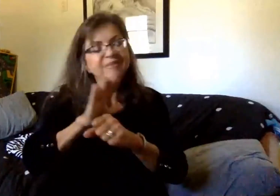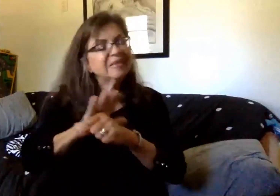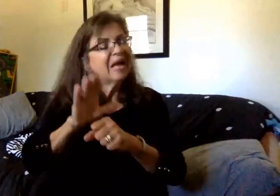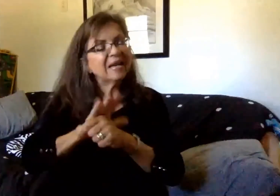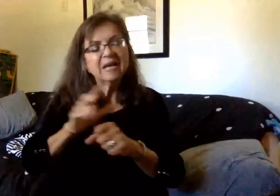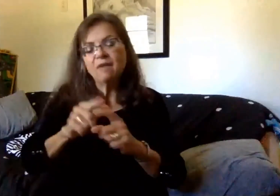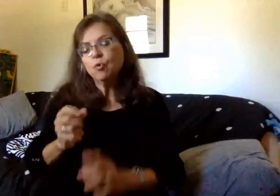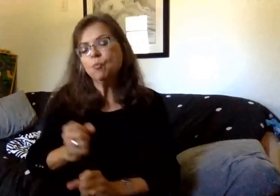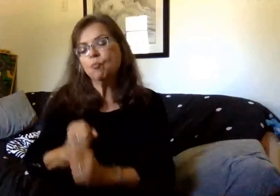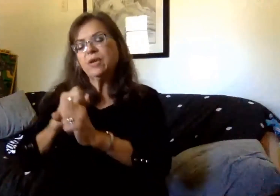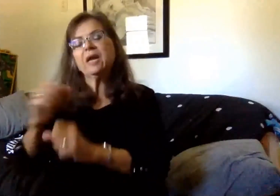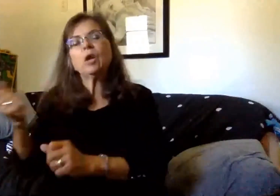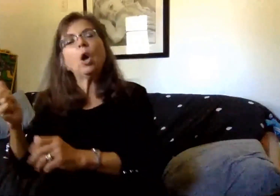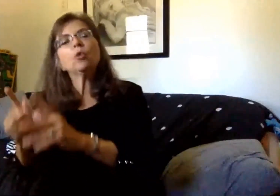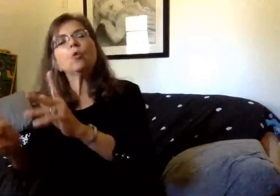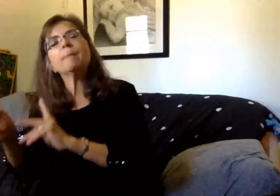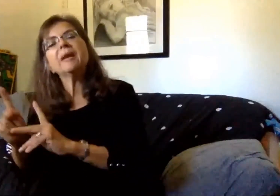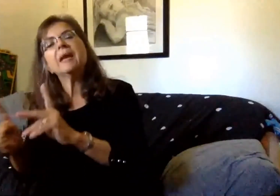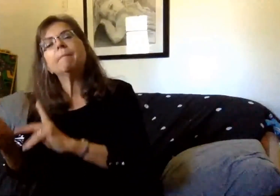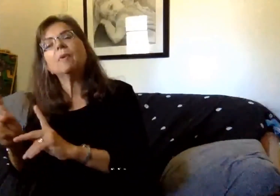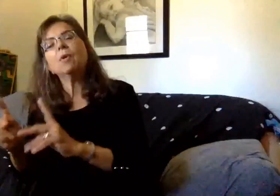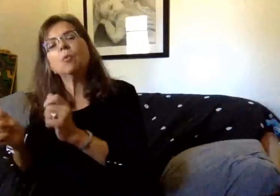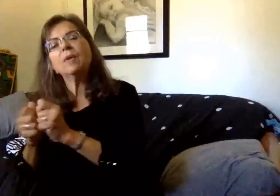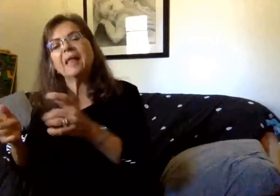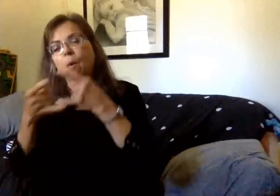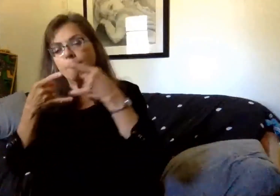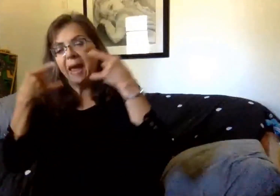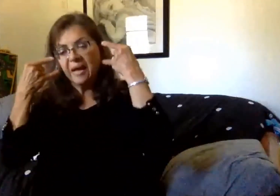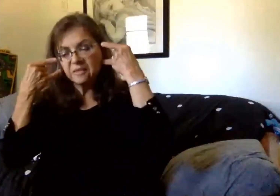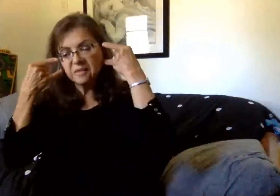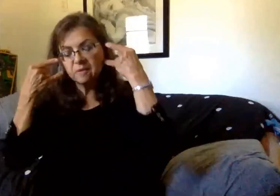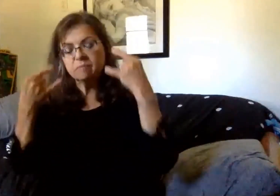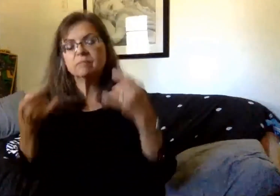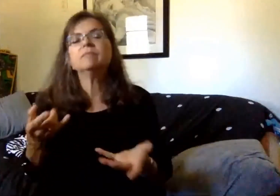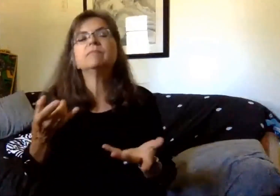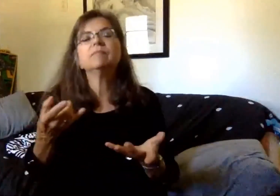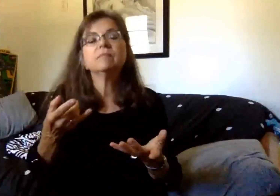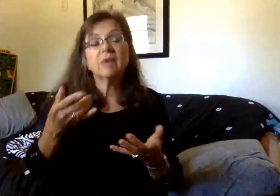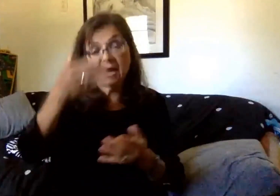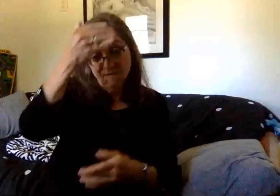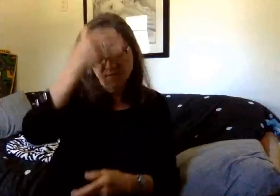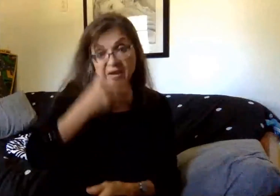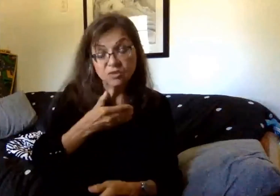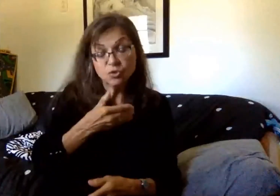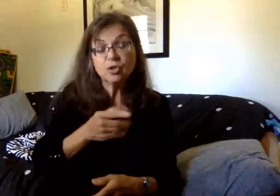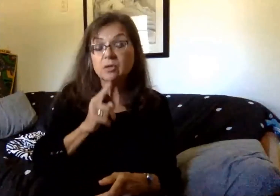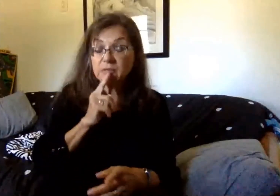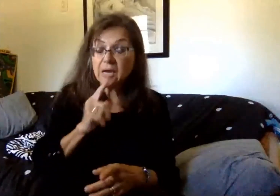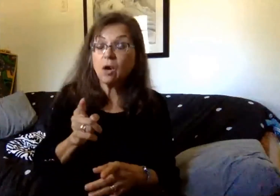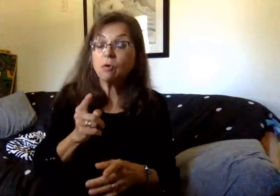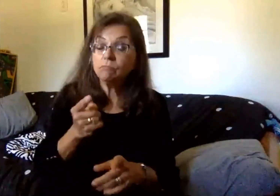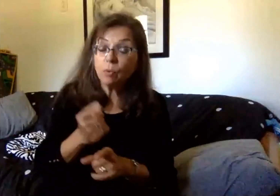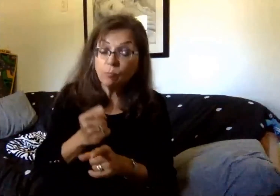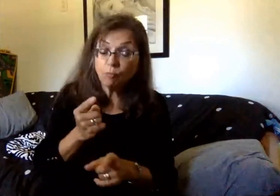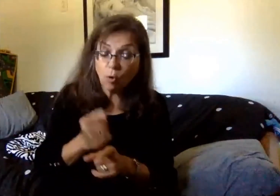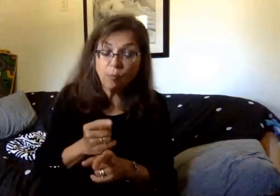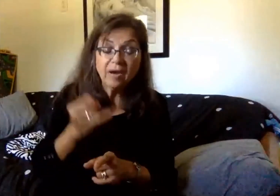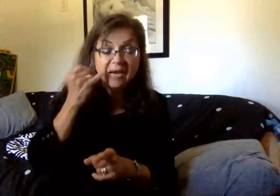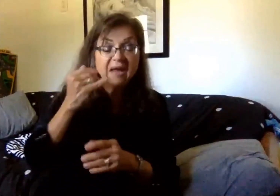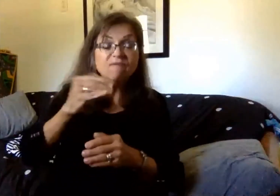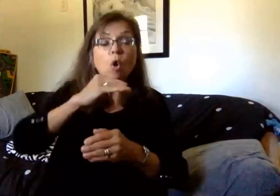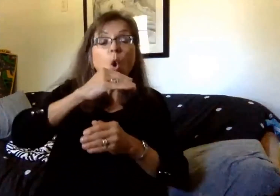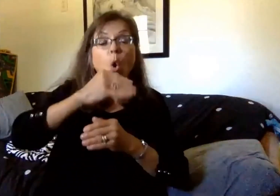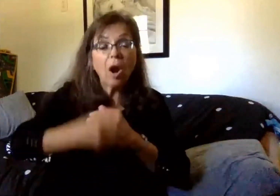protect others without a suitable face covering. That being said, face shields will be allowed when used over an